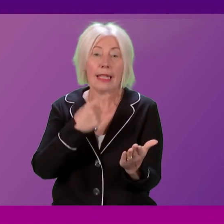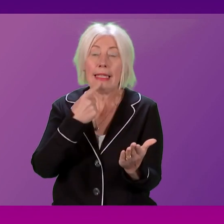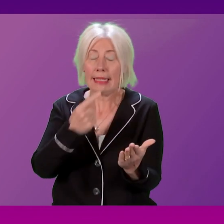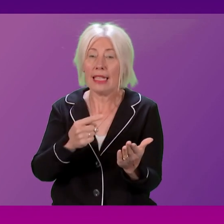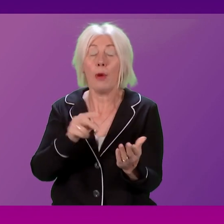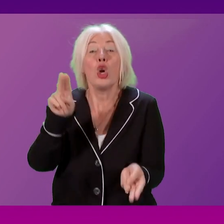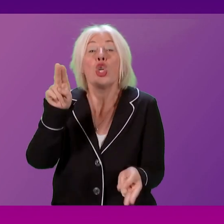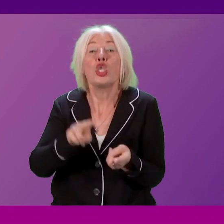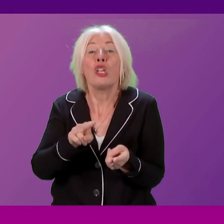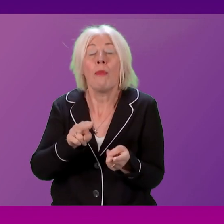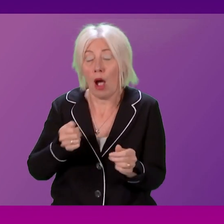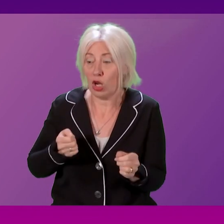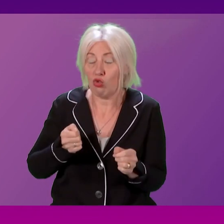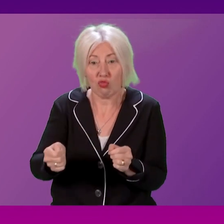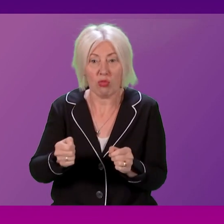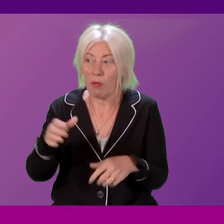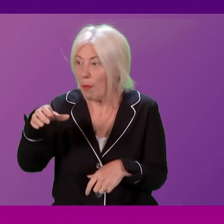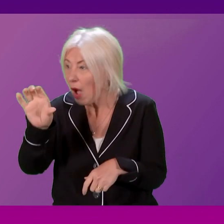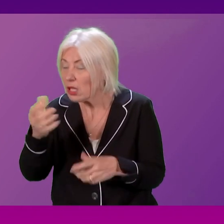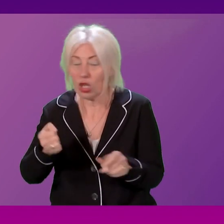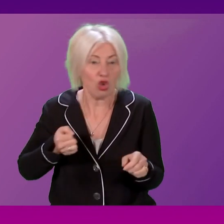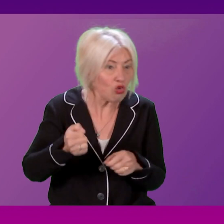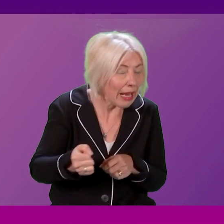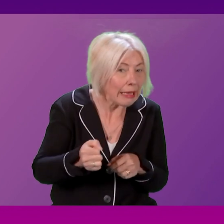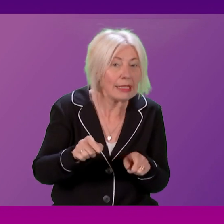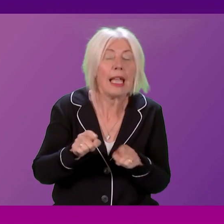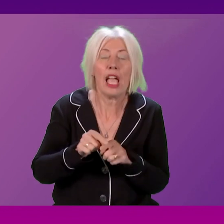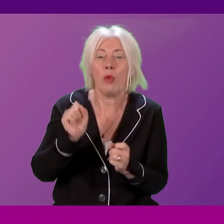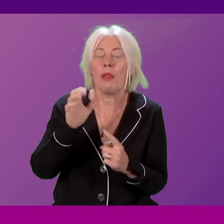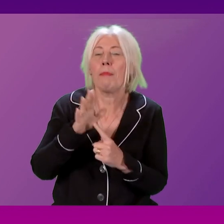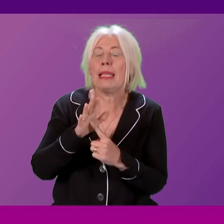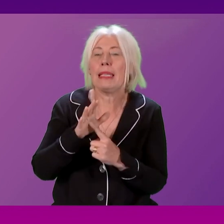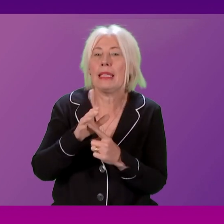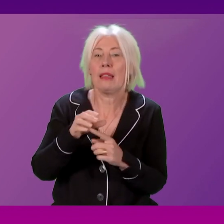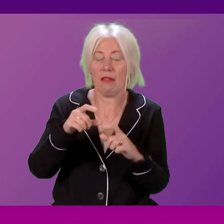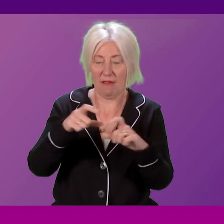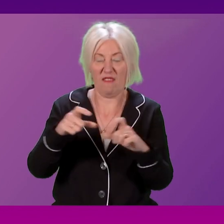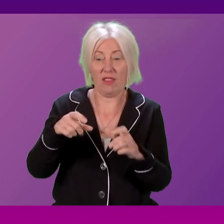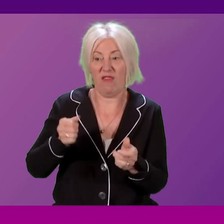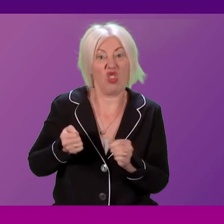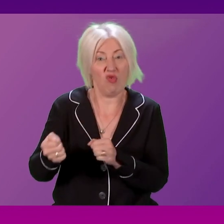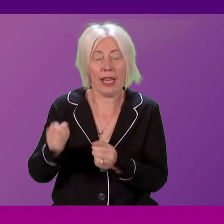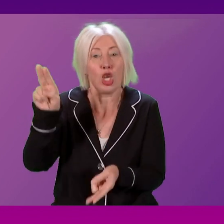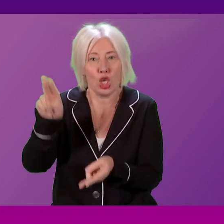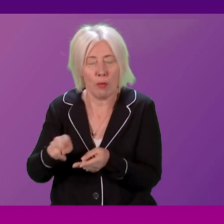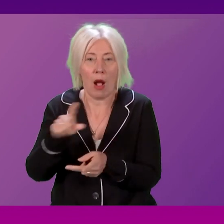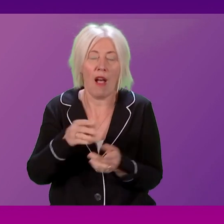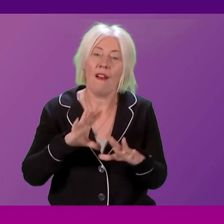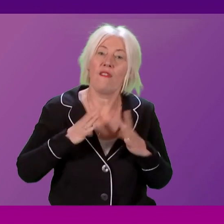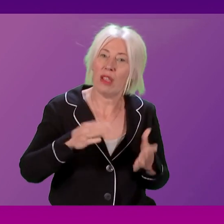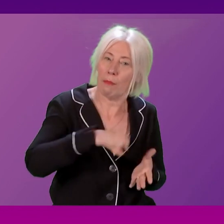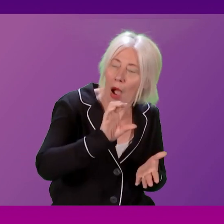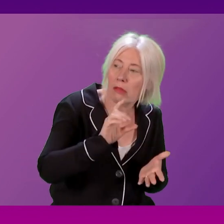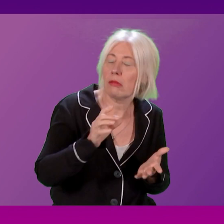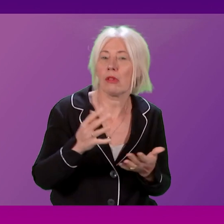transport through free bus travel, trialling the scrapping of peak railfares and ScotRail, as Ross Greer has mentioned, investing almost £5 billion